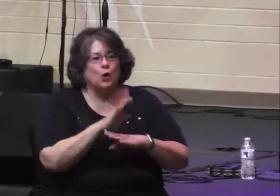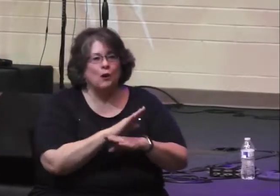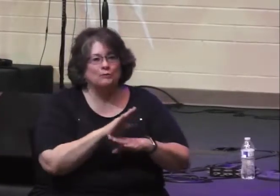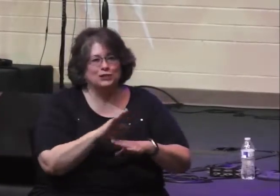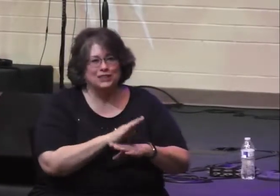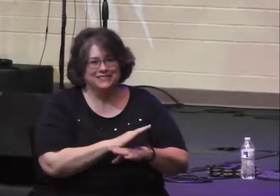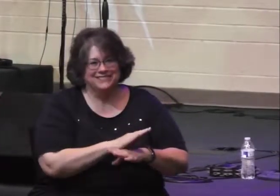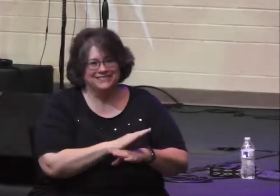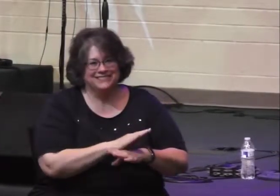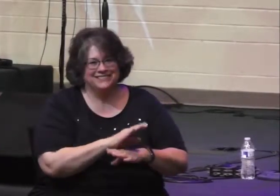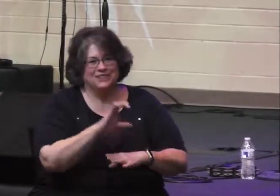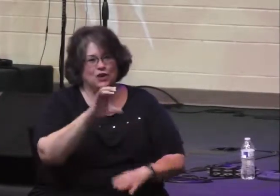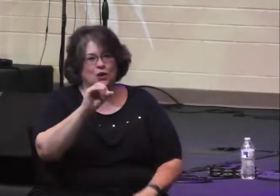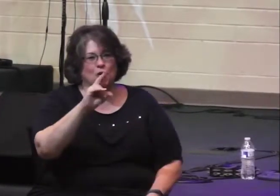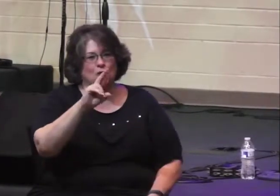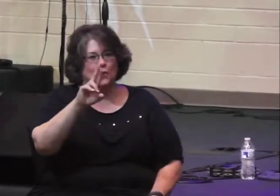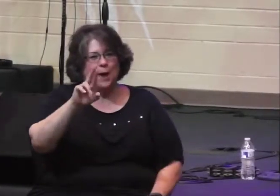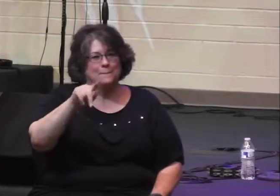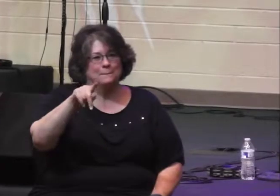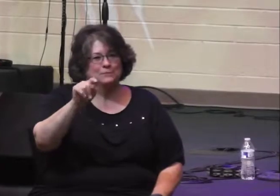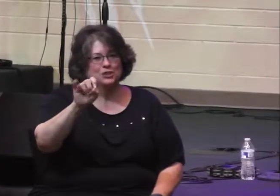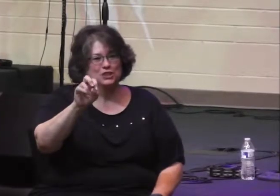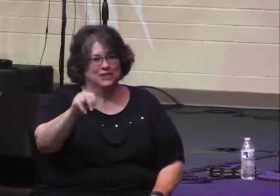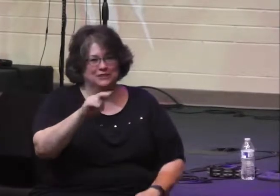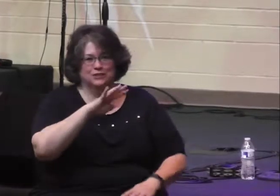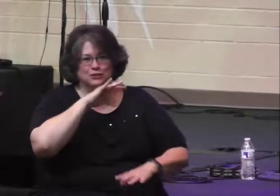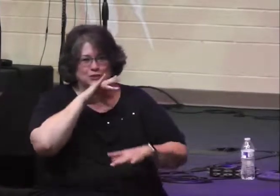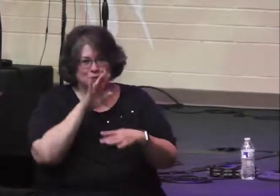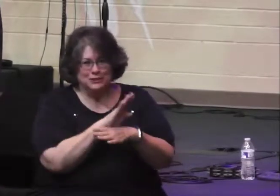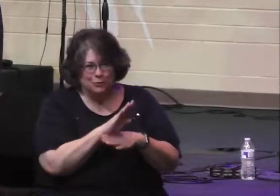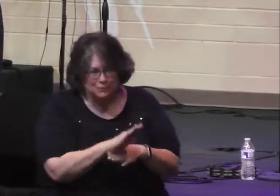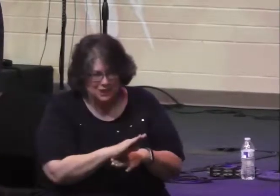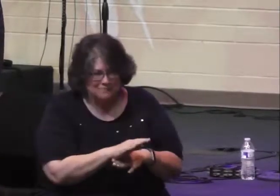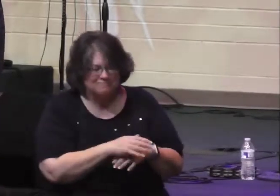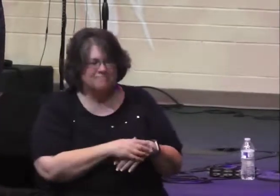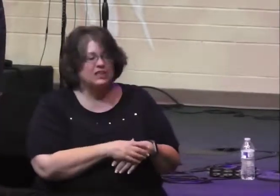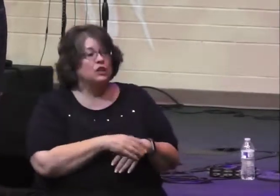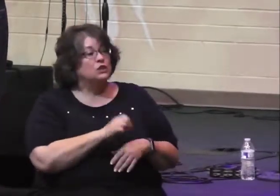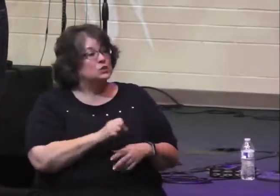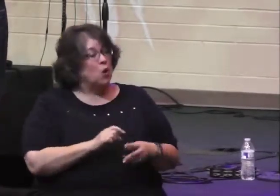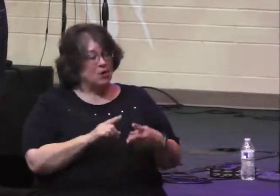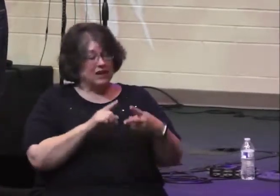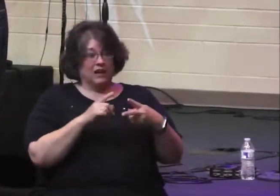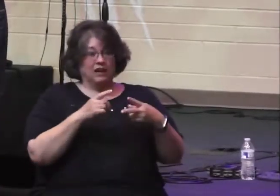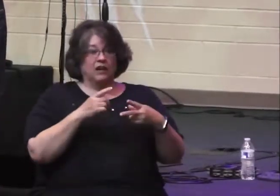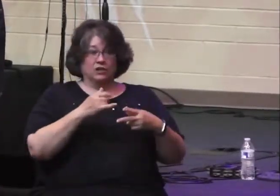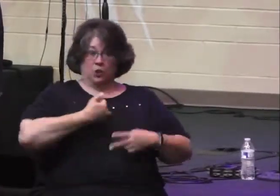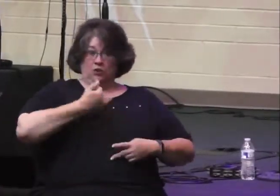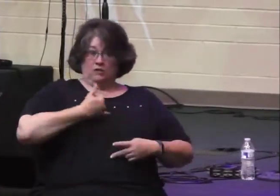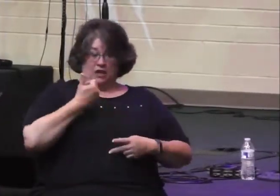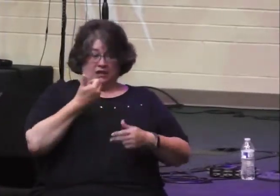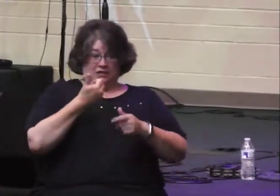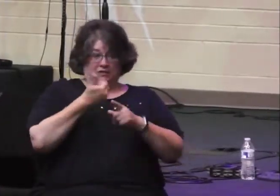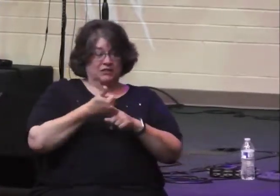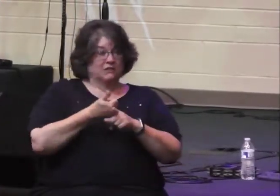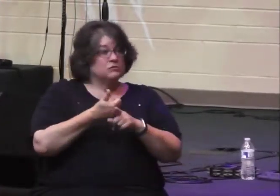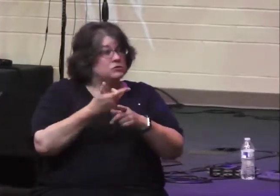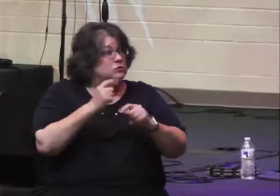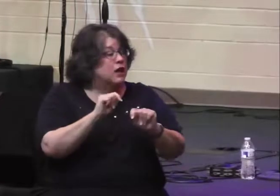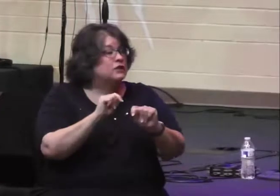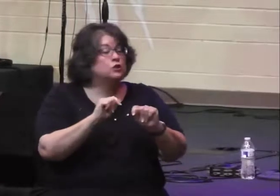two things he's working on two fronts, isn't he? On the one hand, he's trying to protect the nation from external conflicts.